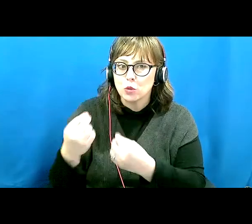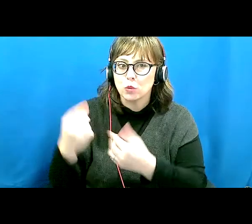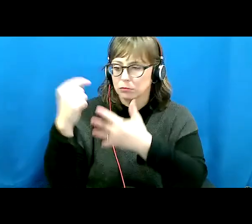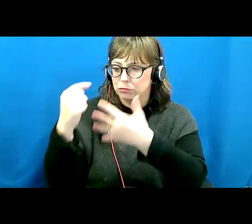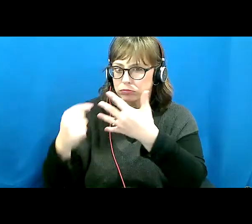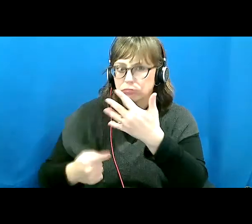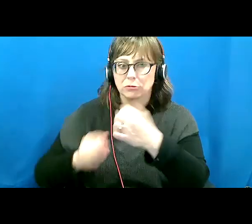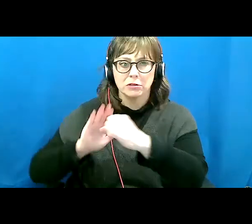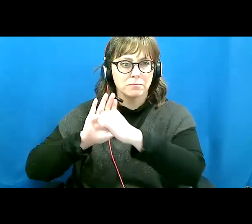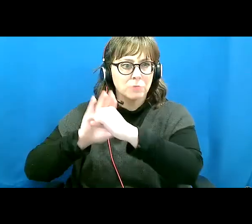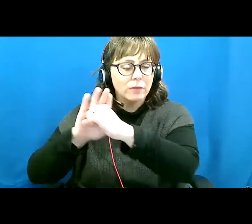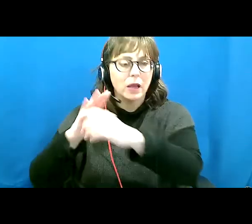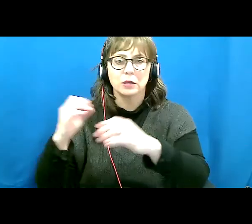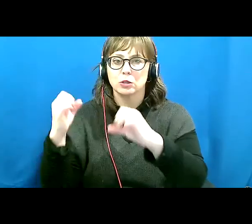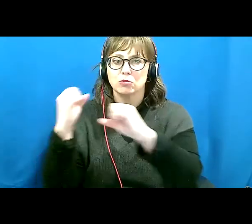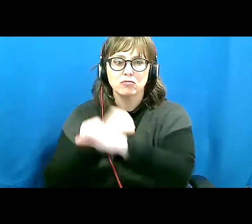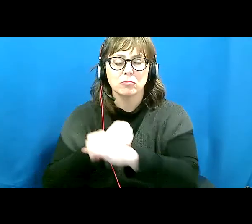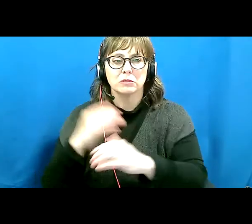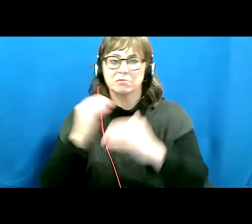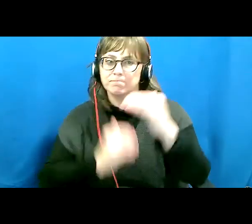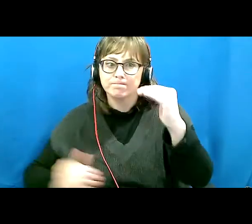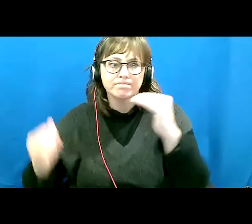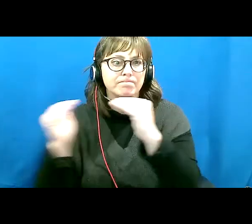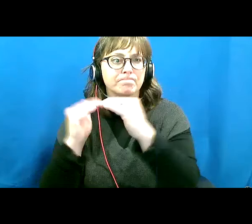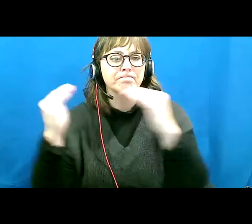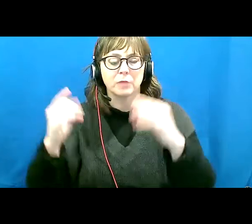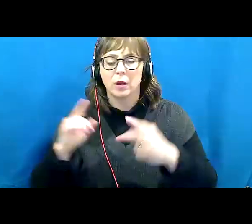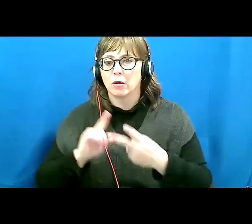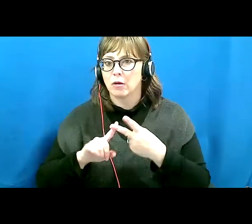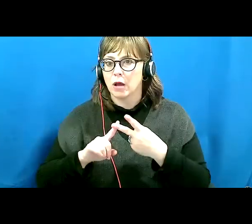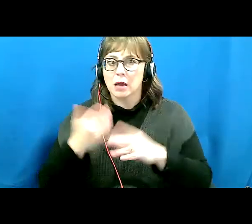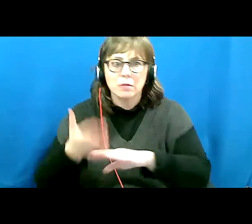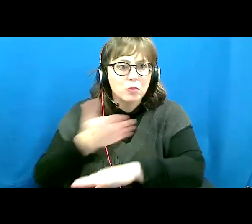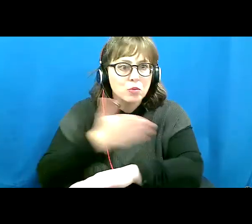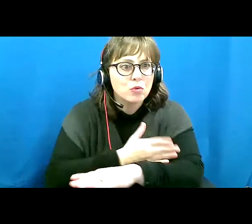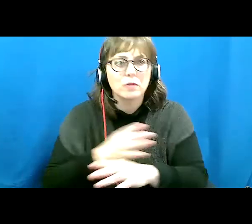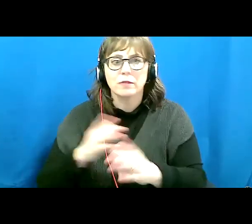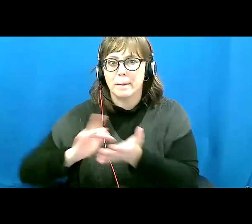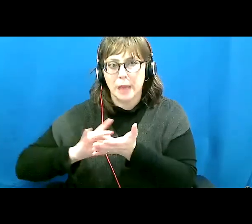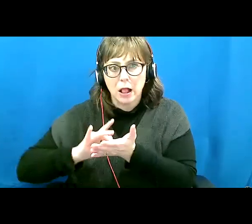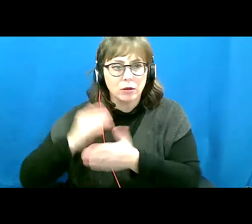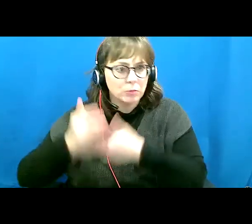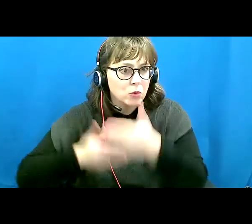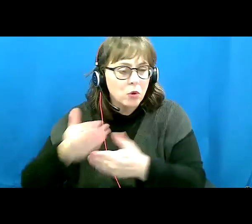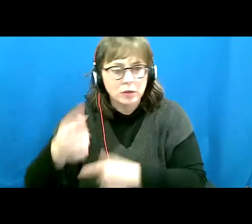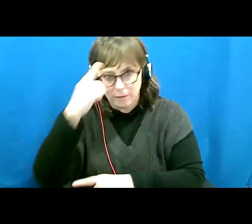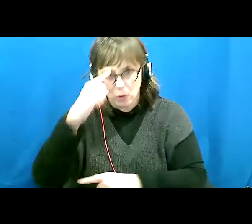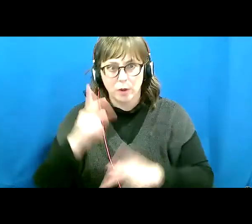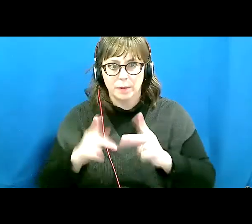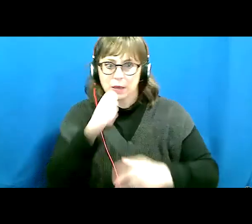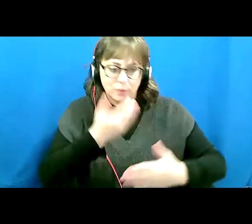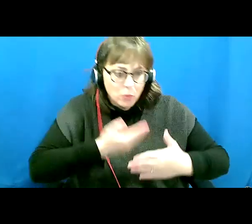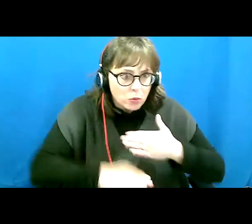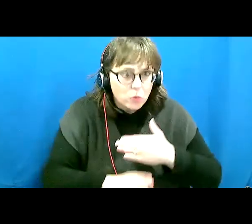ranges from fighting social injustice to the proliferation of improved and accurate medical practices for people born with skeletal